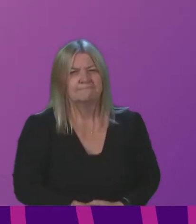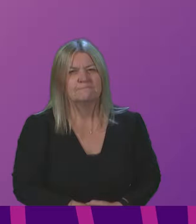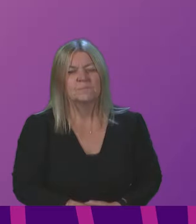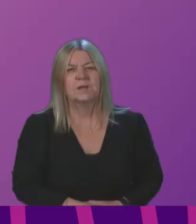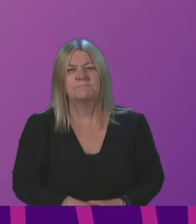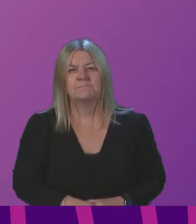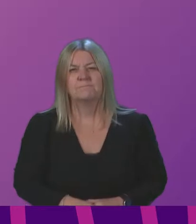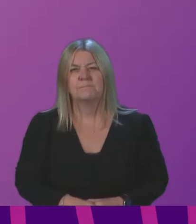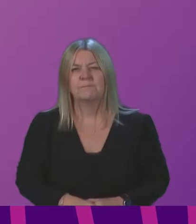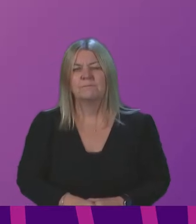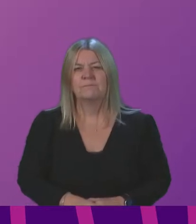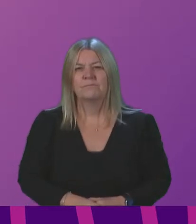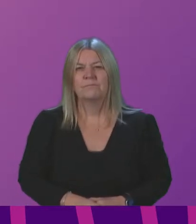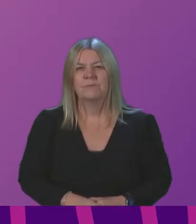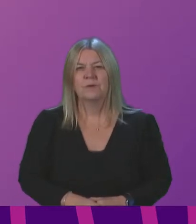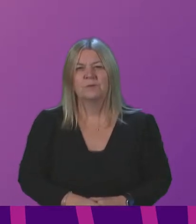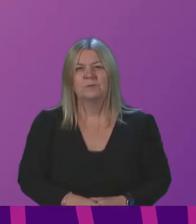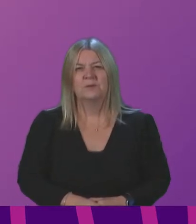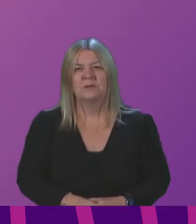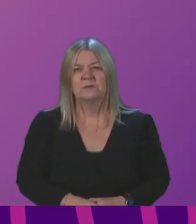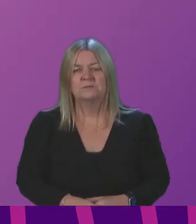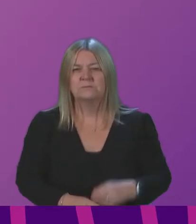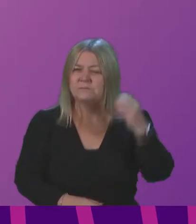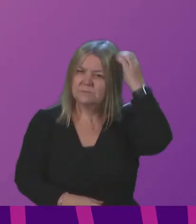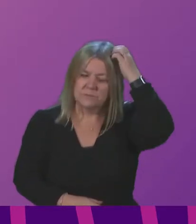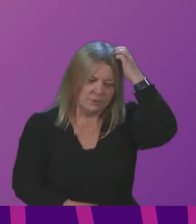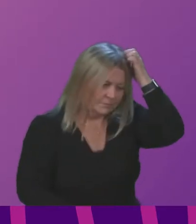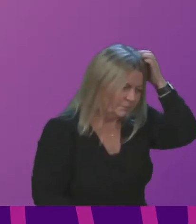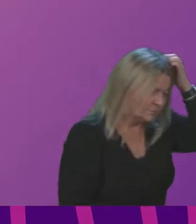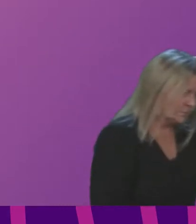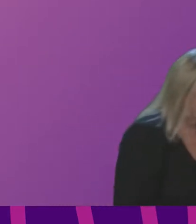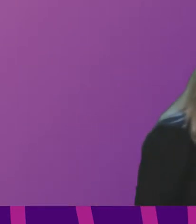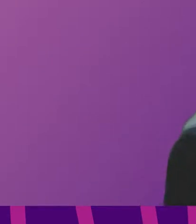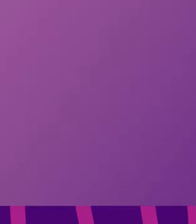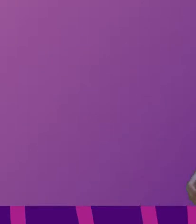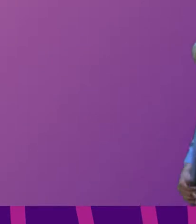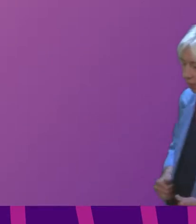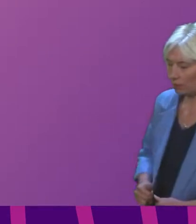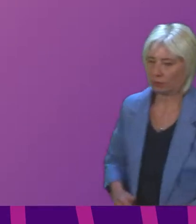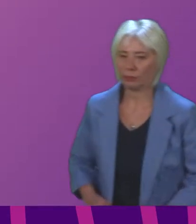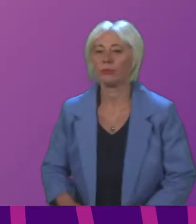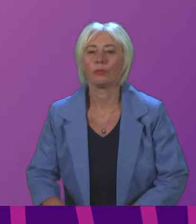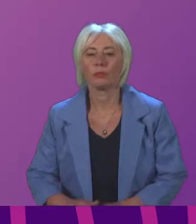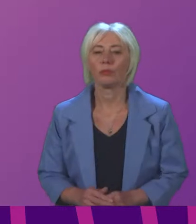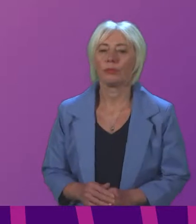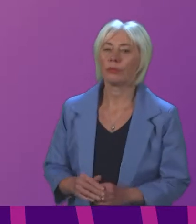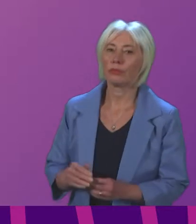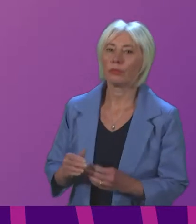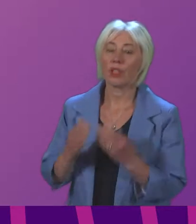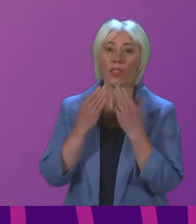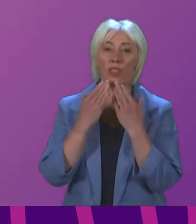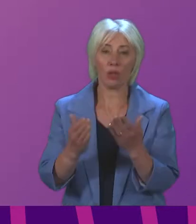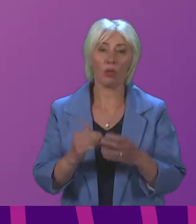Mr Murrah I now call on Brian Whittle for again a generous four minutes Mr Whittle Thank you Deputy Presenting Officer I am